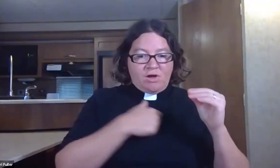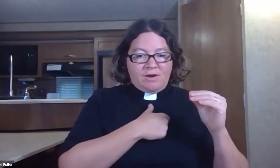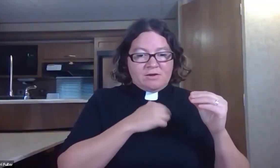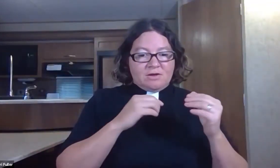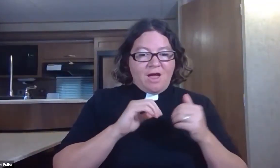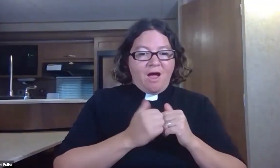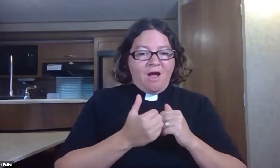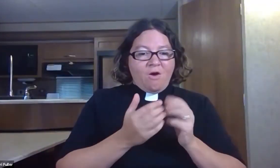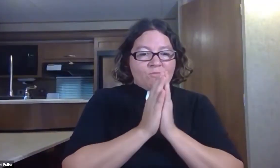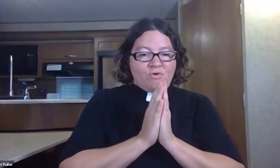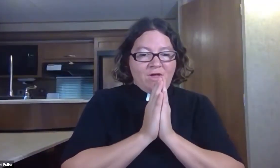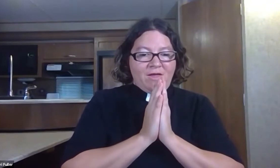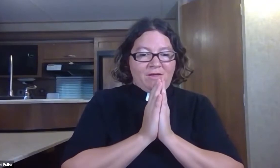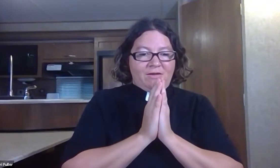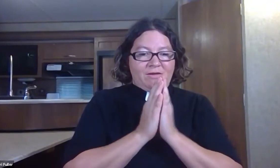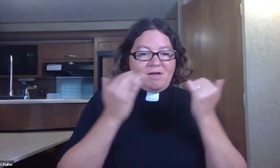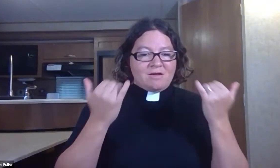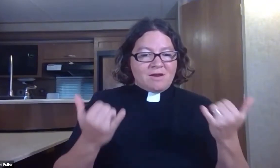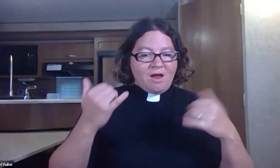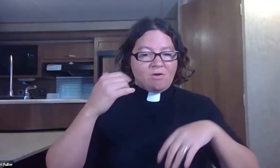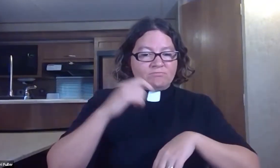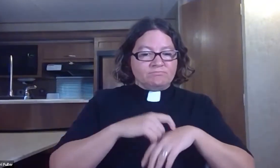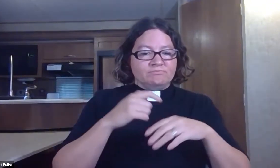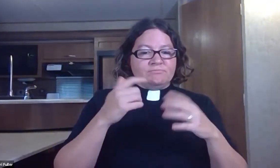and now we will pray the Lord's prayer and there will be no interpretation